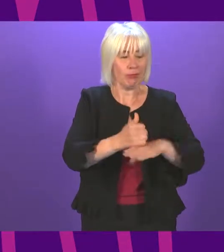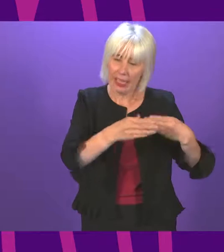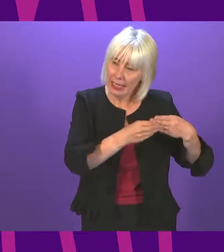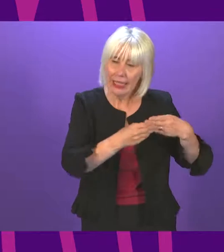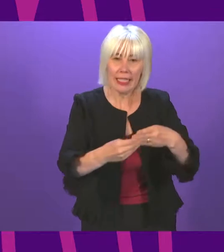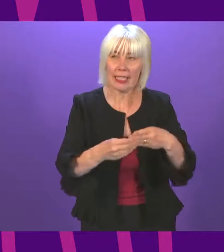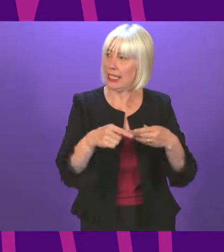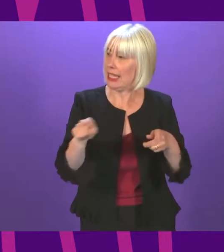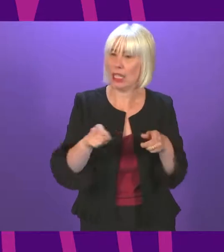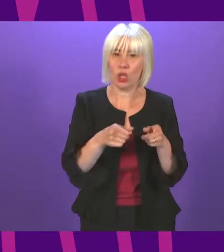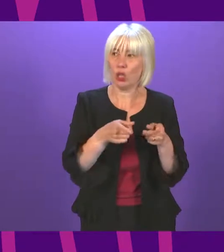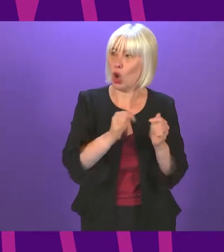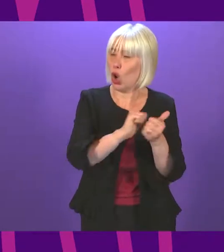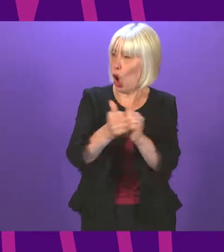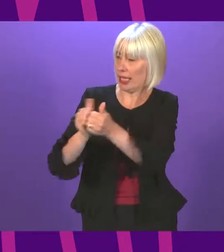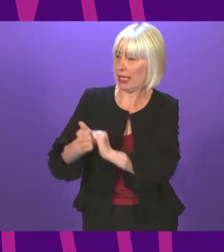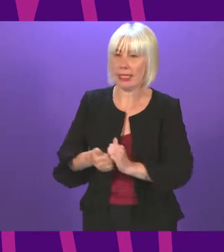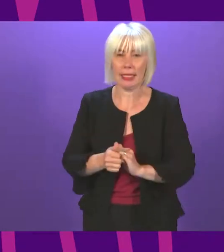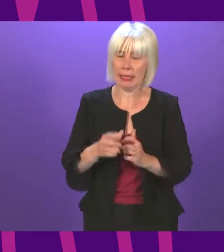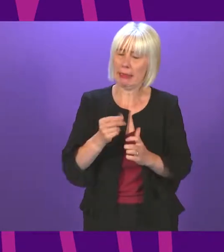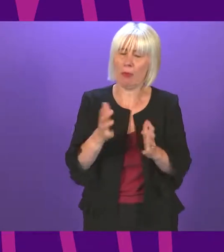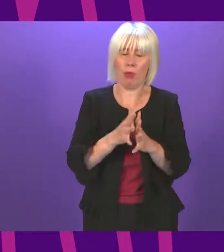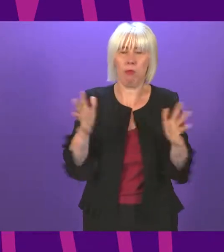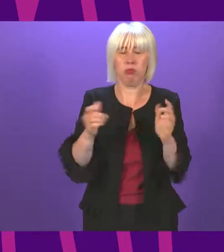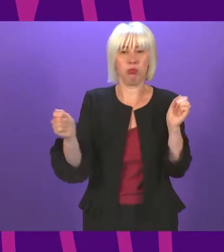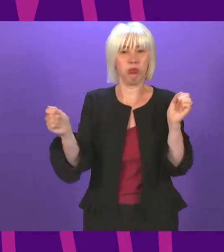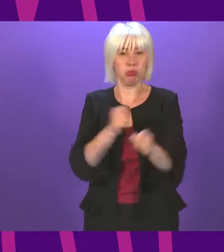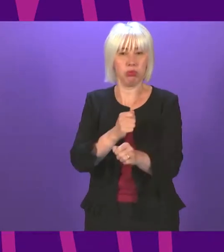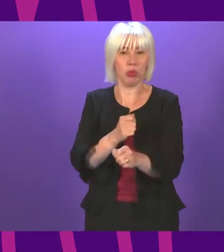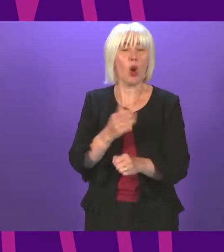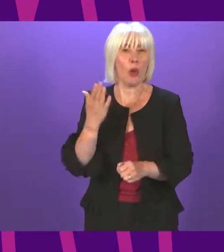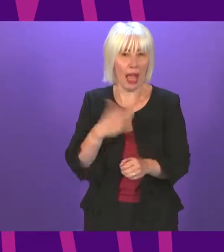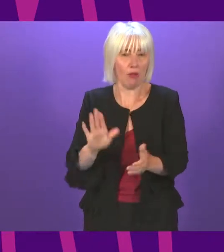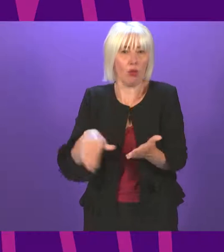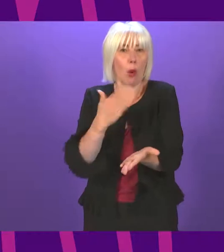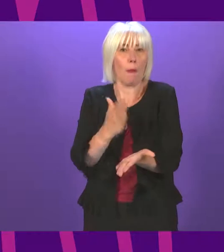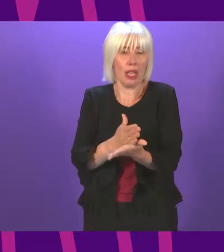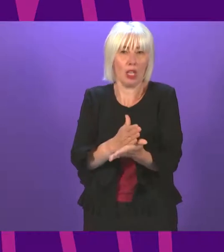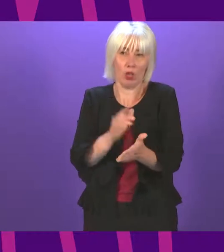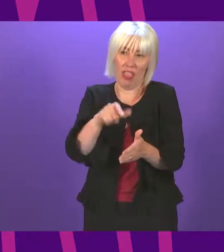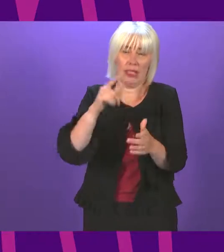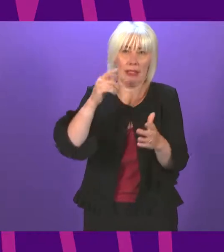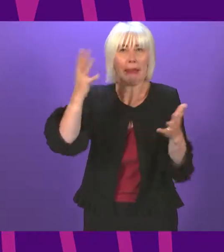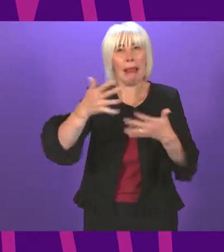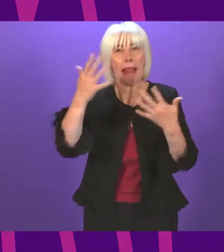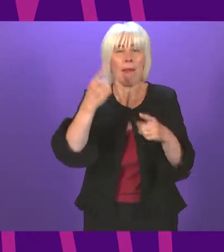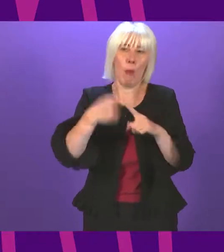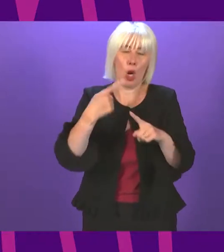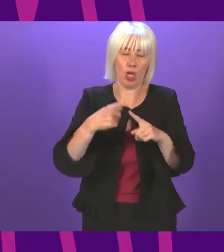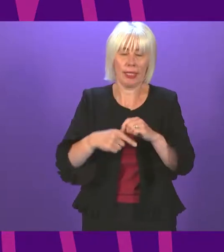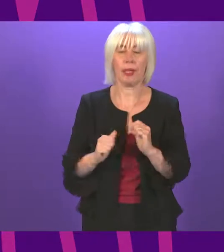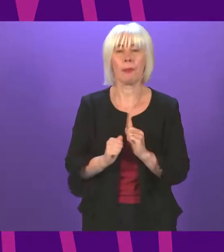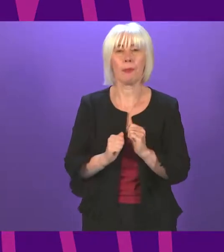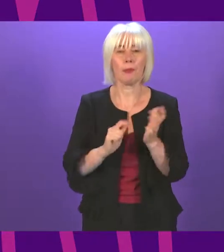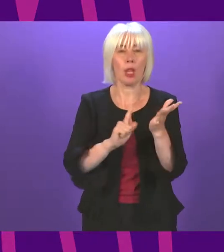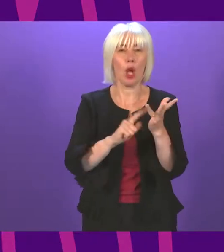colleagues, some of the most significant transformations that we need to make to tackle the climate emergency. Lorna Slater will become